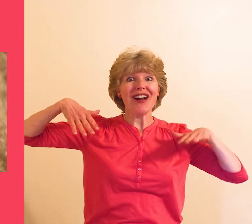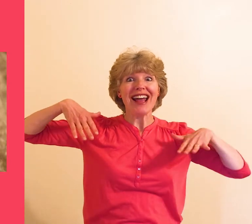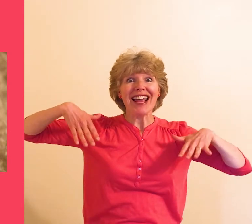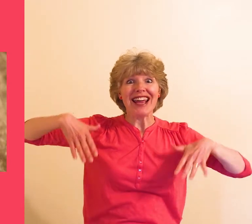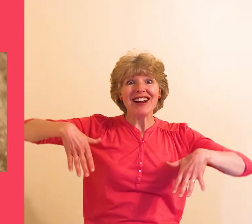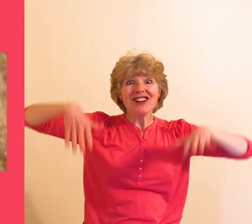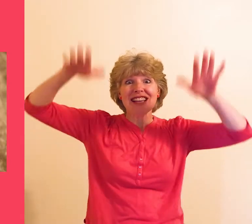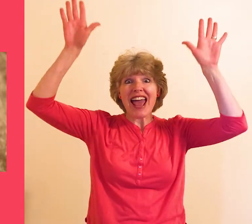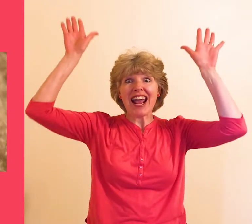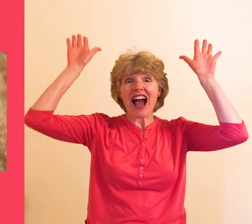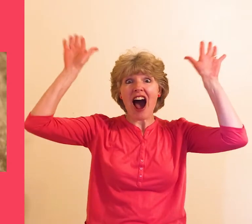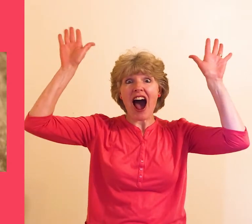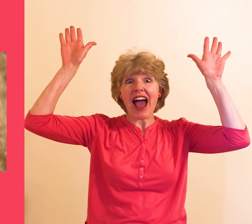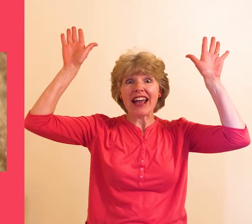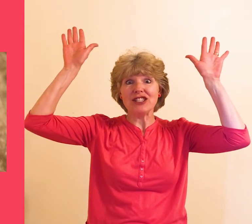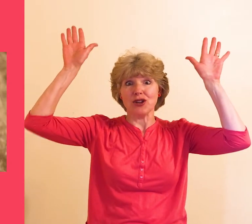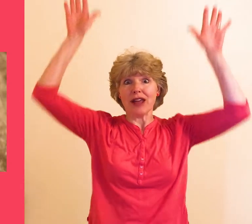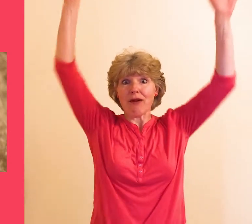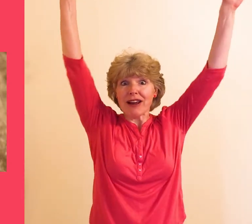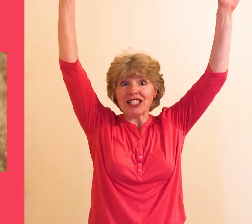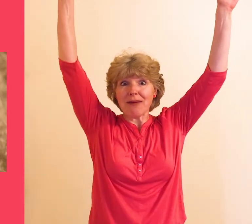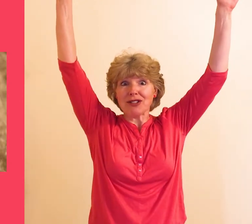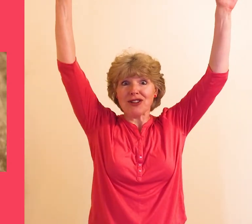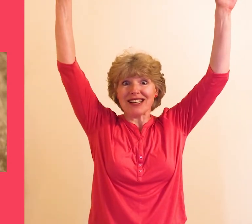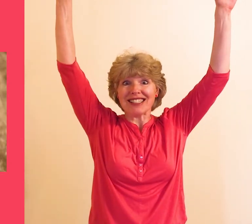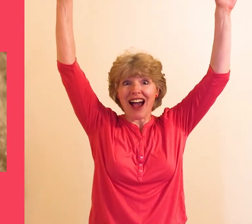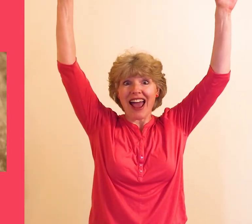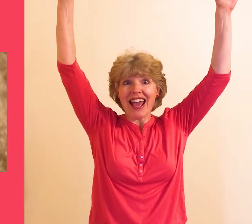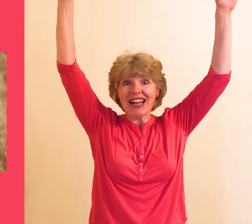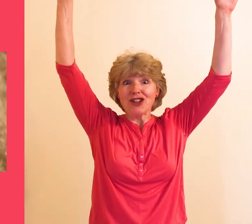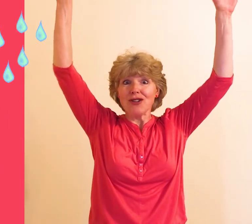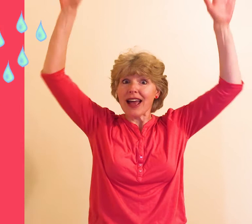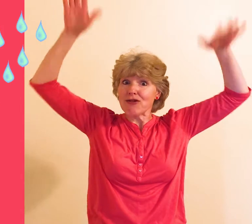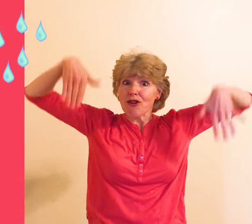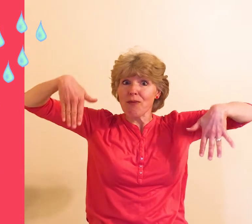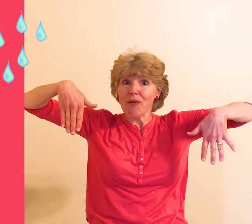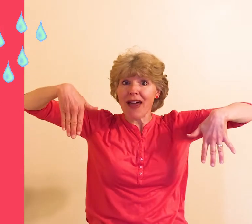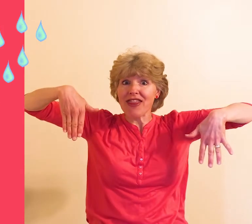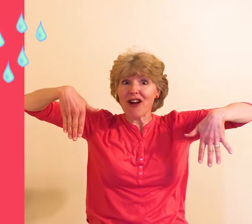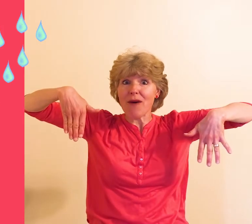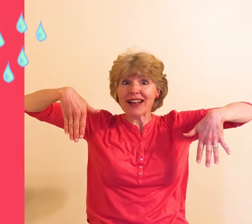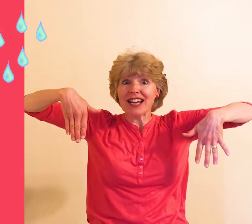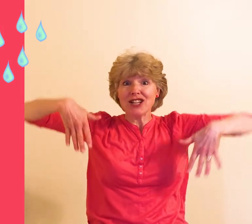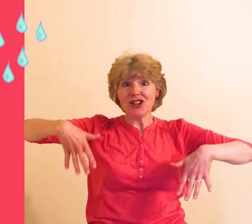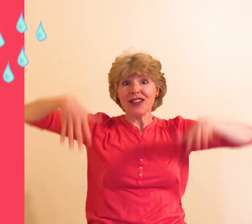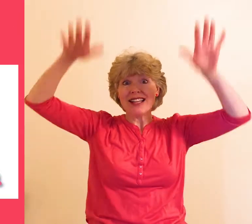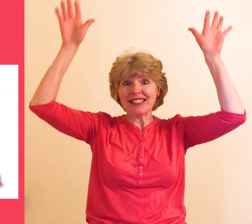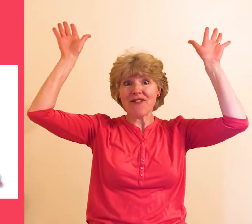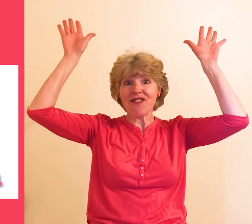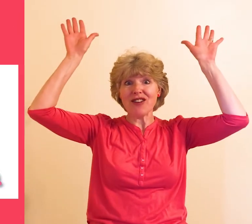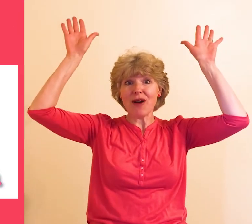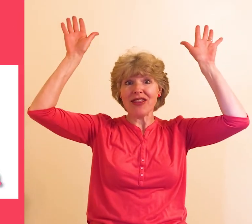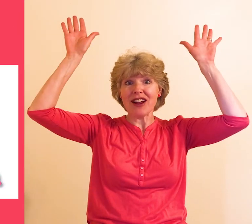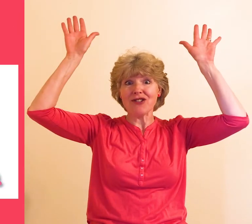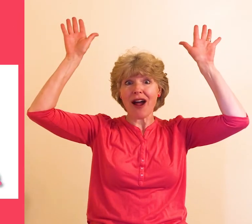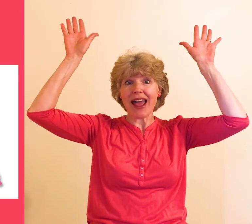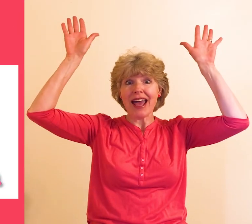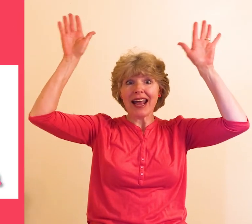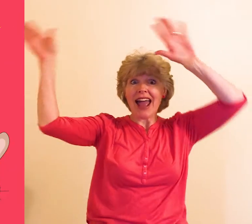ears hang high do they reach up to the sky do they droop when they're wet do they stiffen when they're dry can